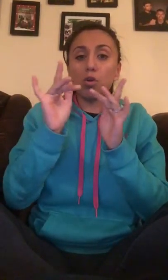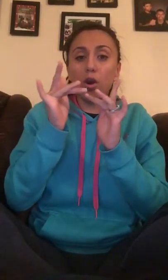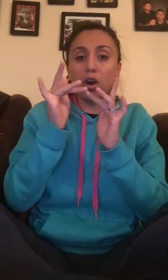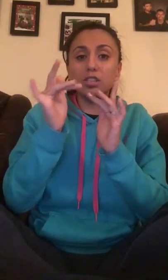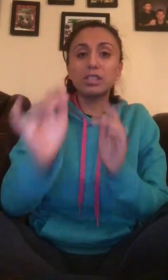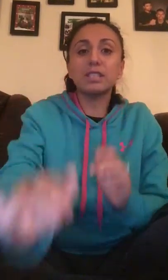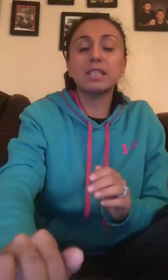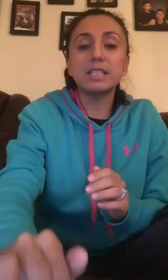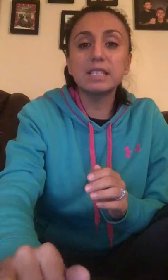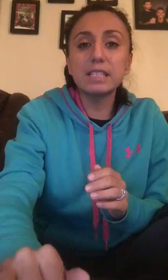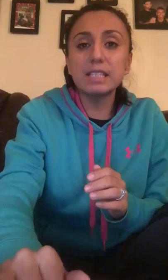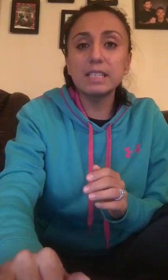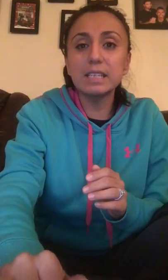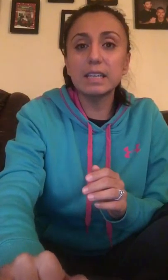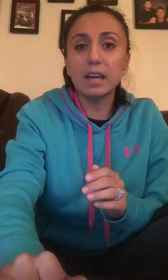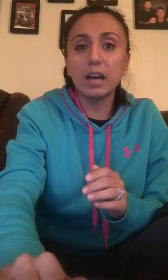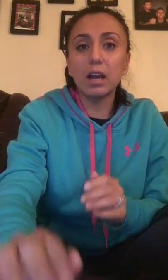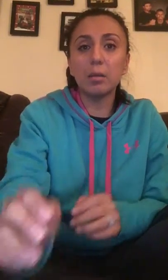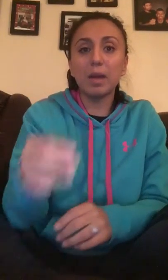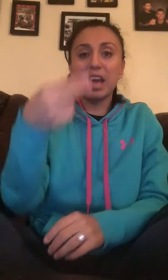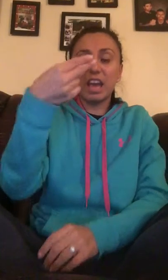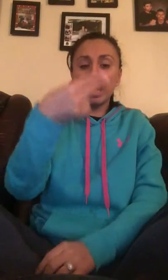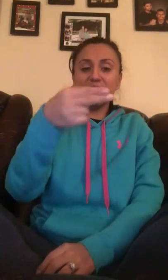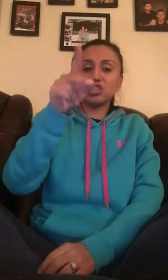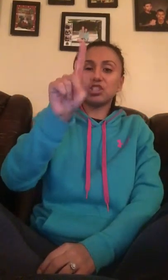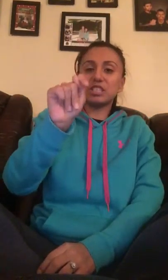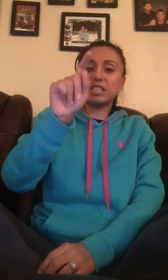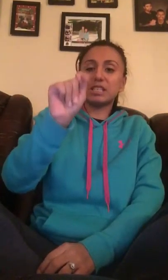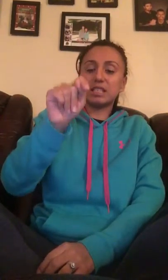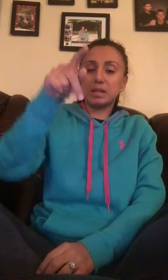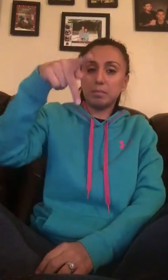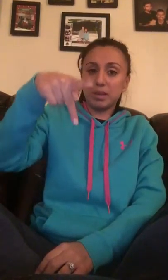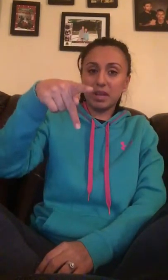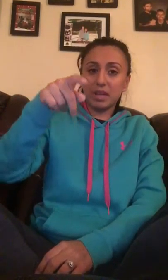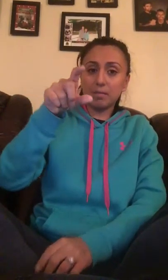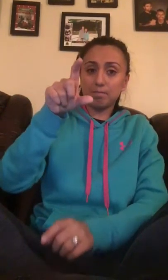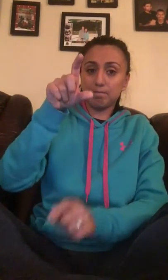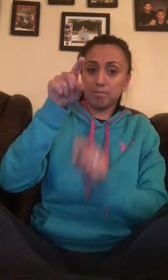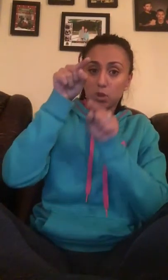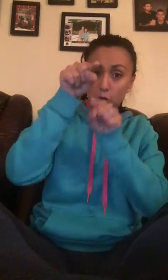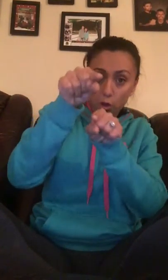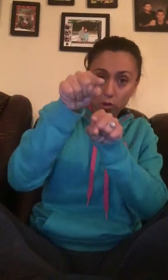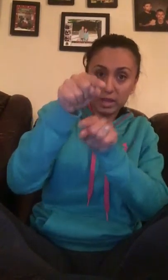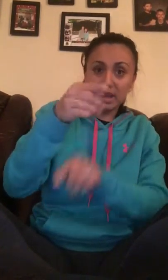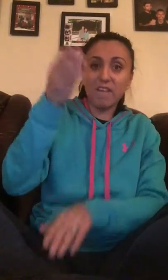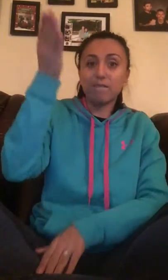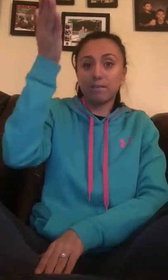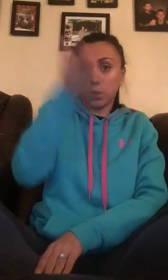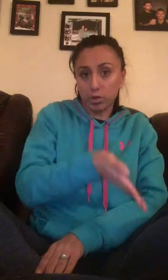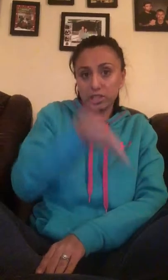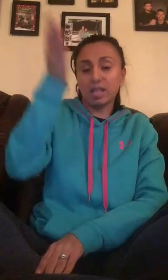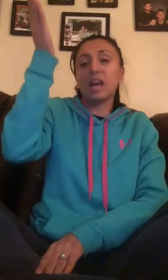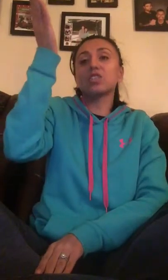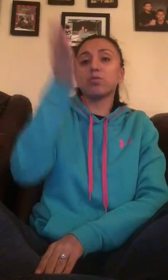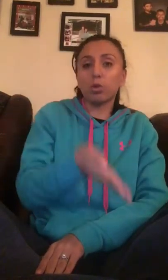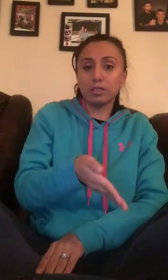to this link. HTTP colon forward slash forward